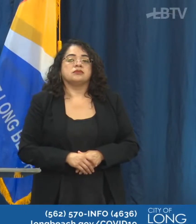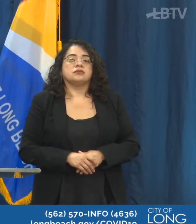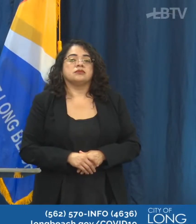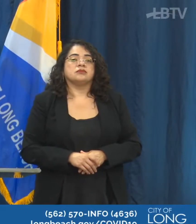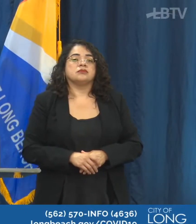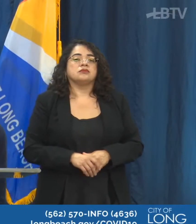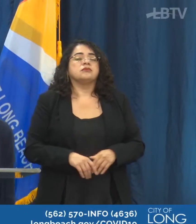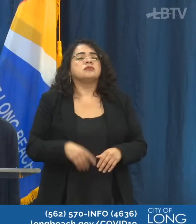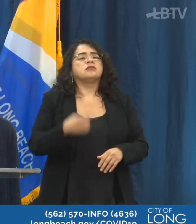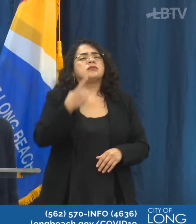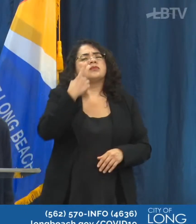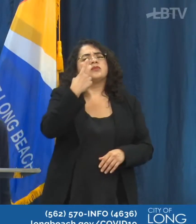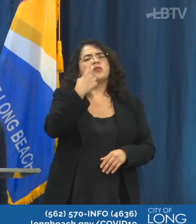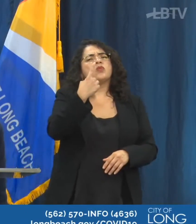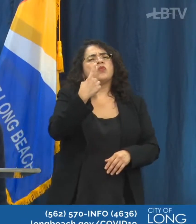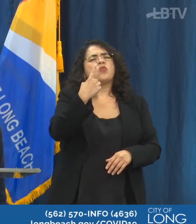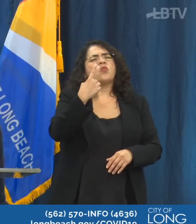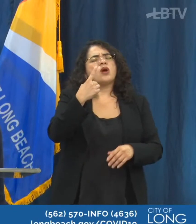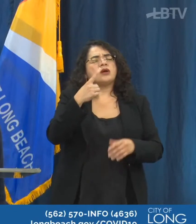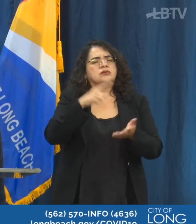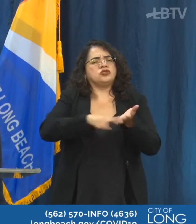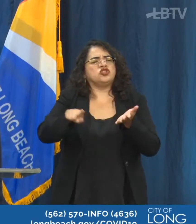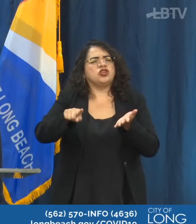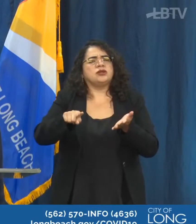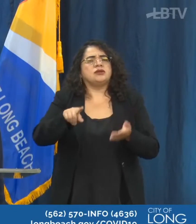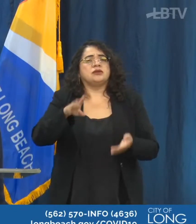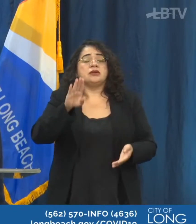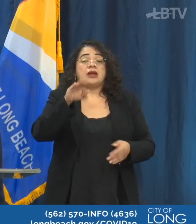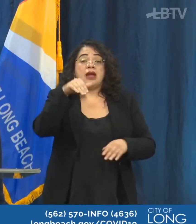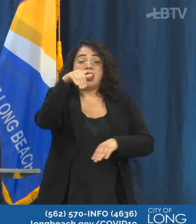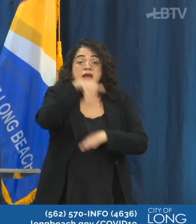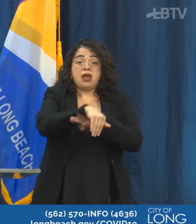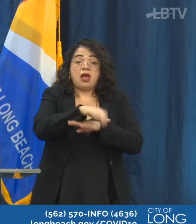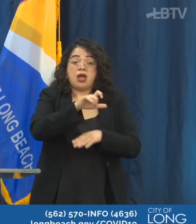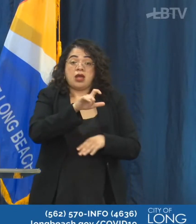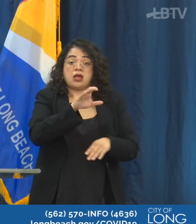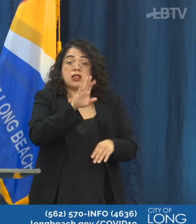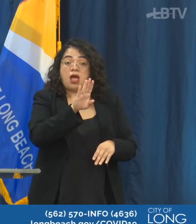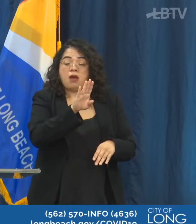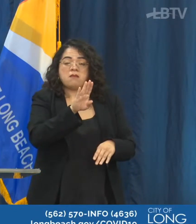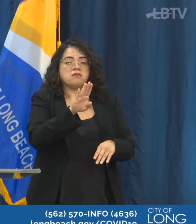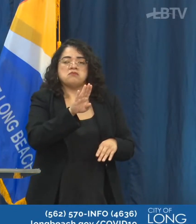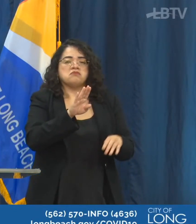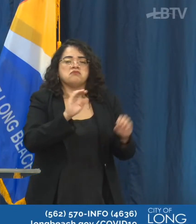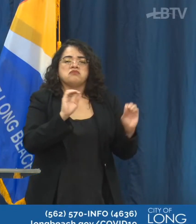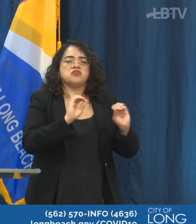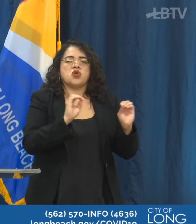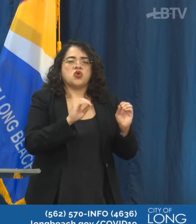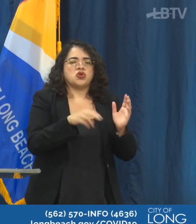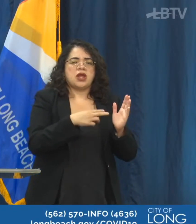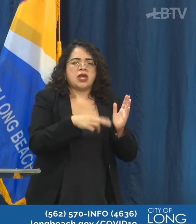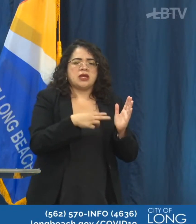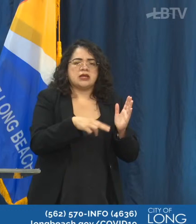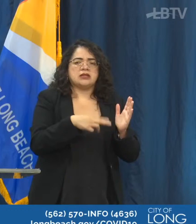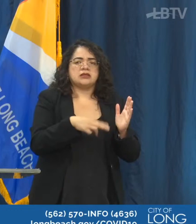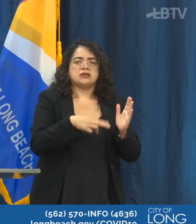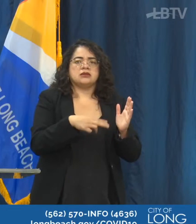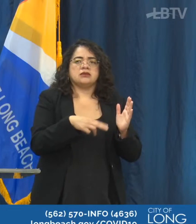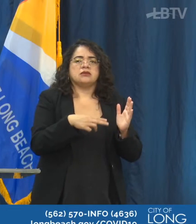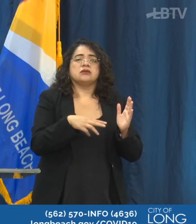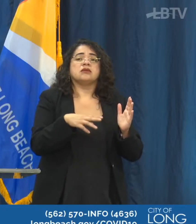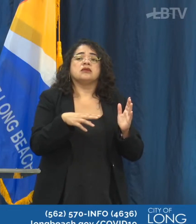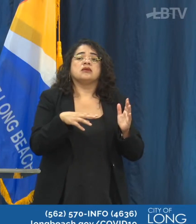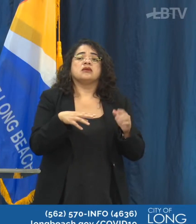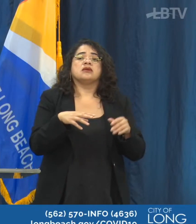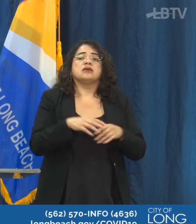We need to confirm on the bands, but in terms of the nightclubs and others, there is no dancing. Moving forward, but I think in